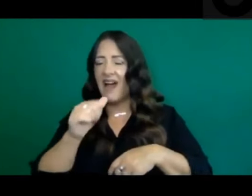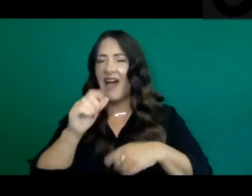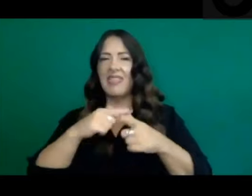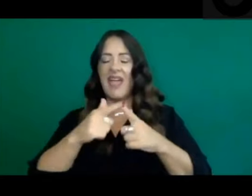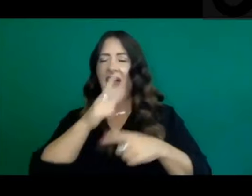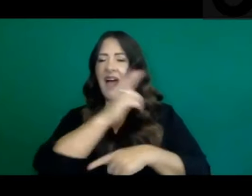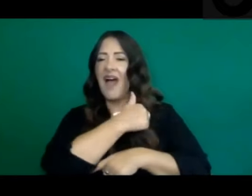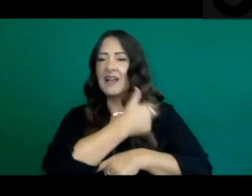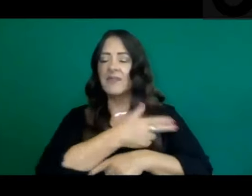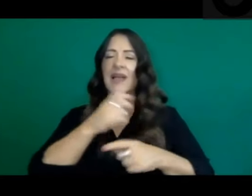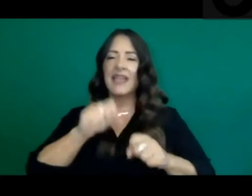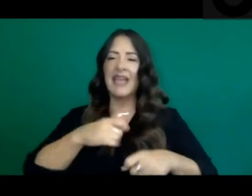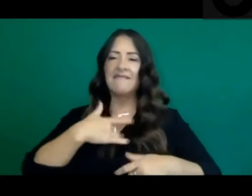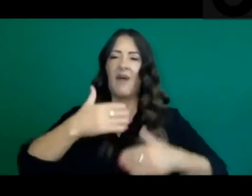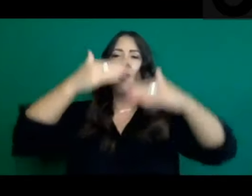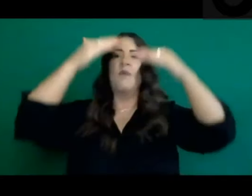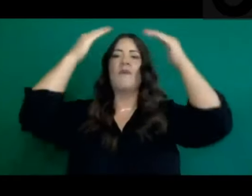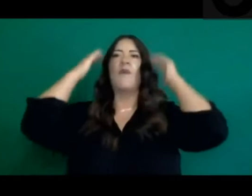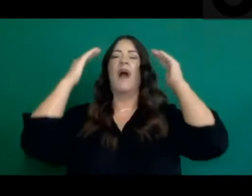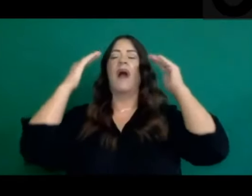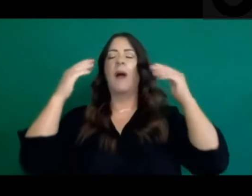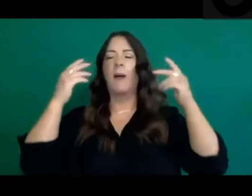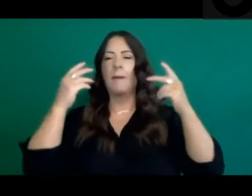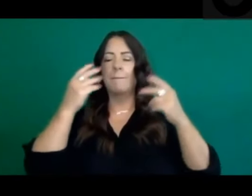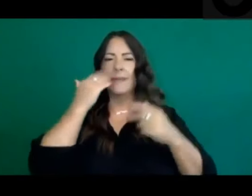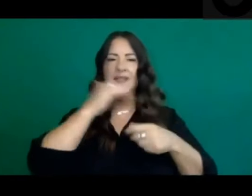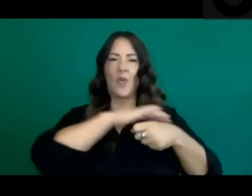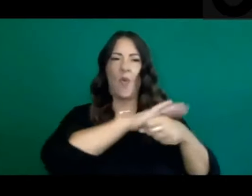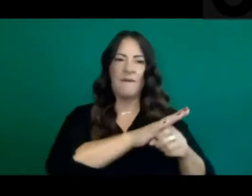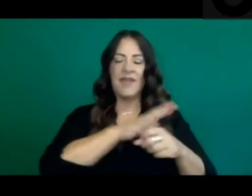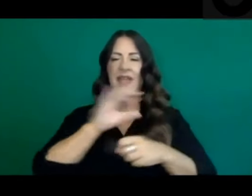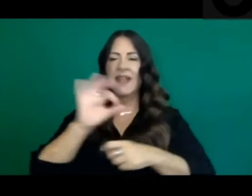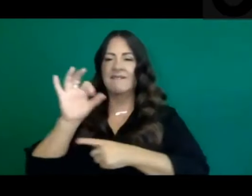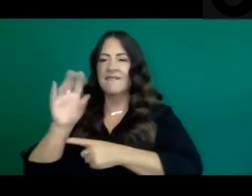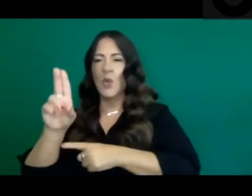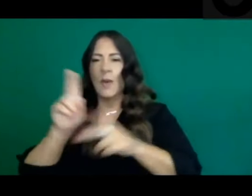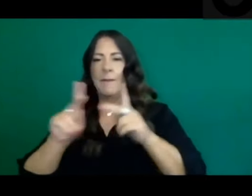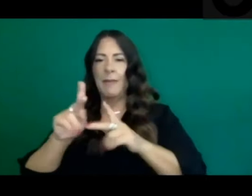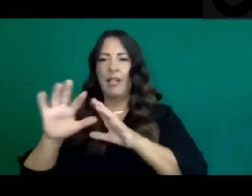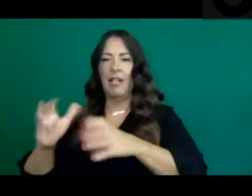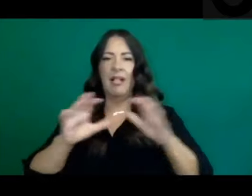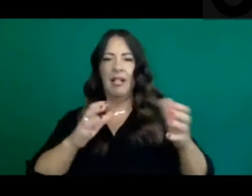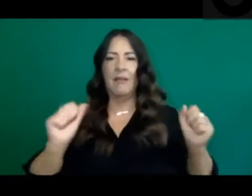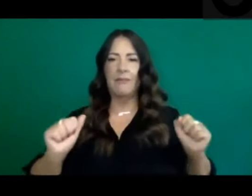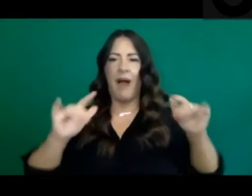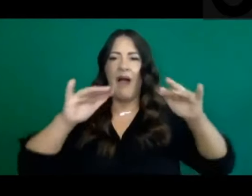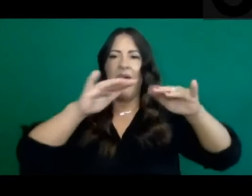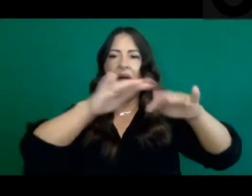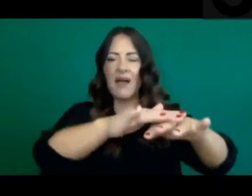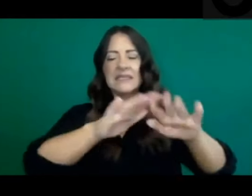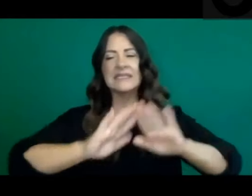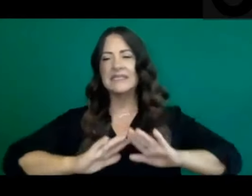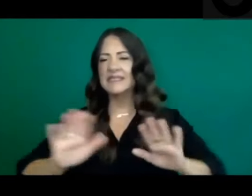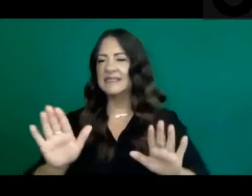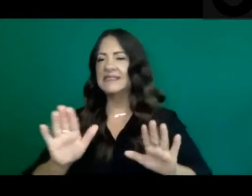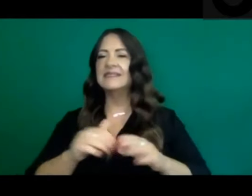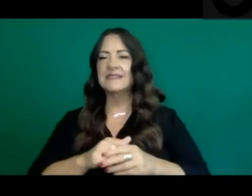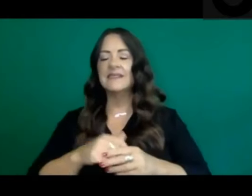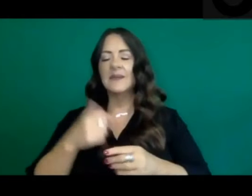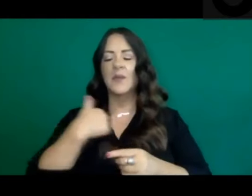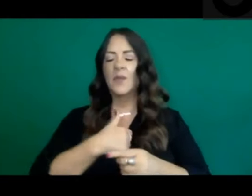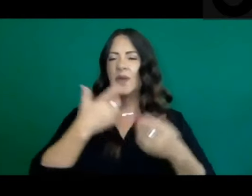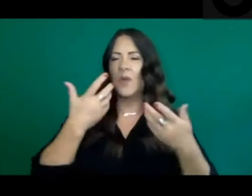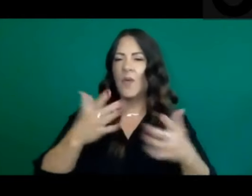hospitals are not just thinking about COVID alone, but are also planning around the potential for increased